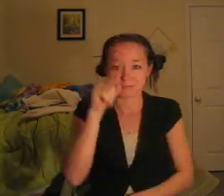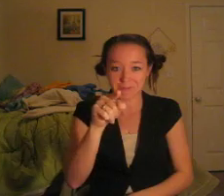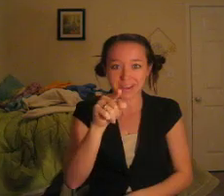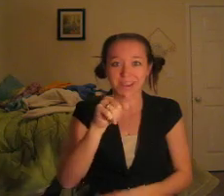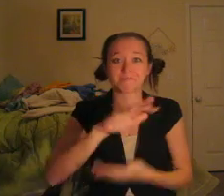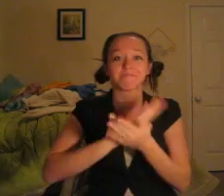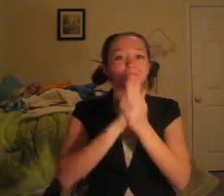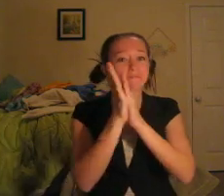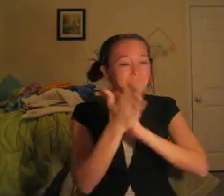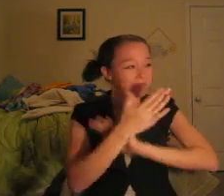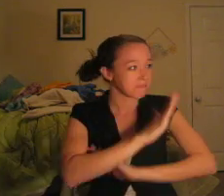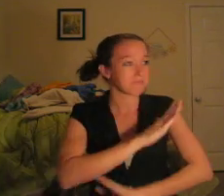choice